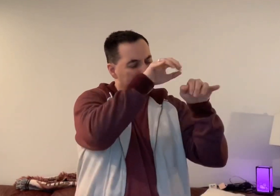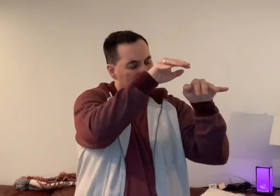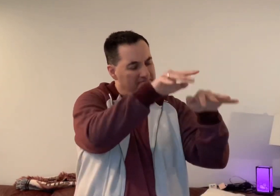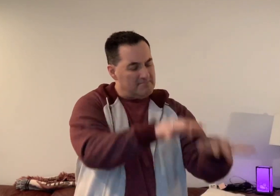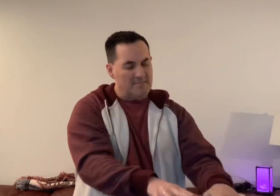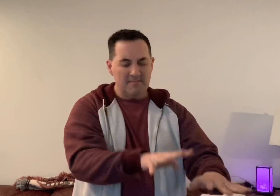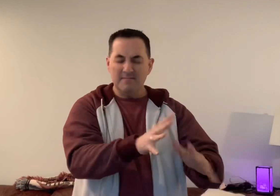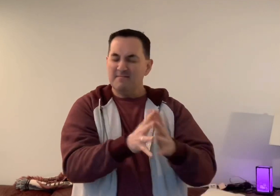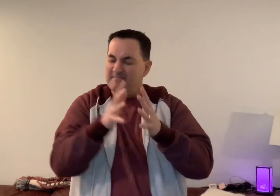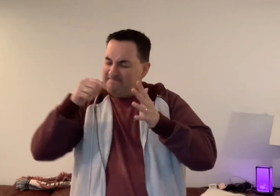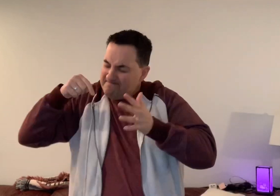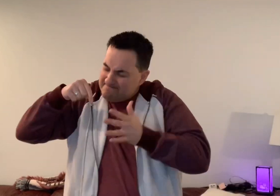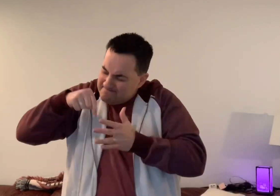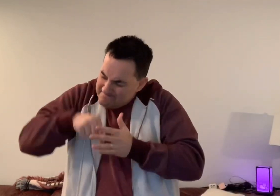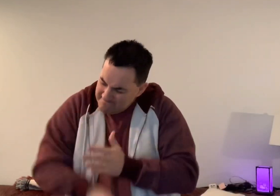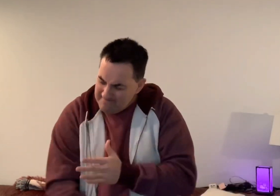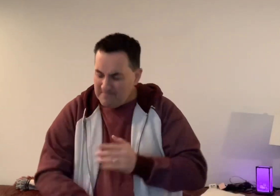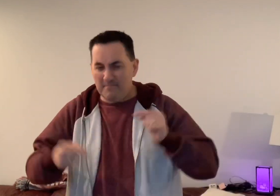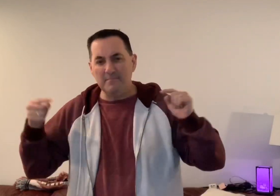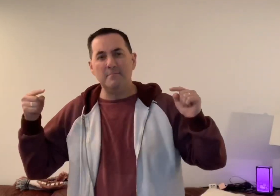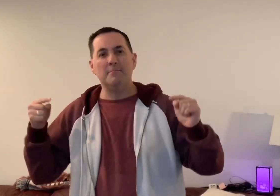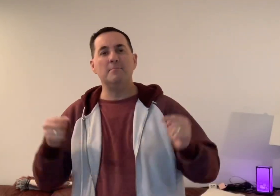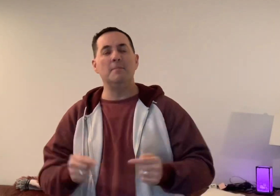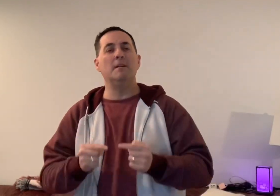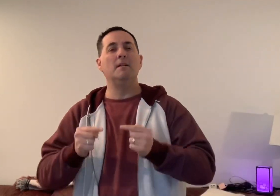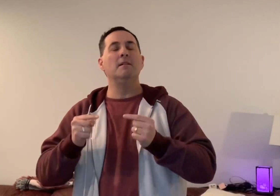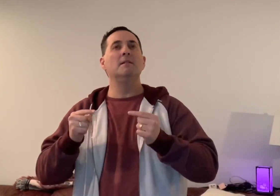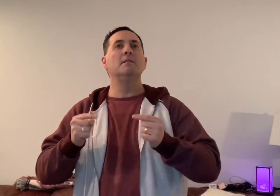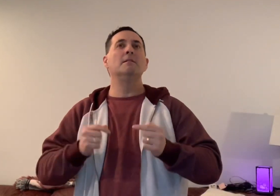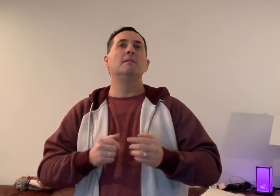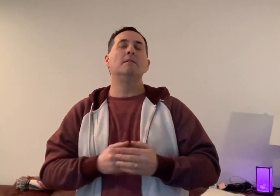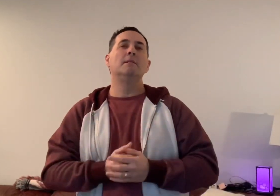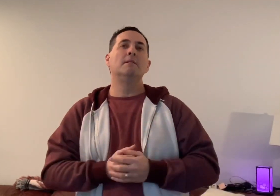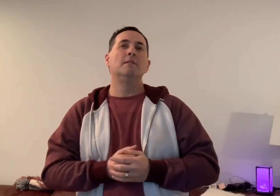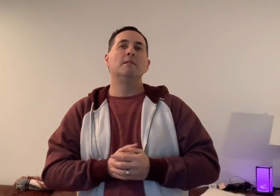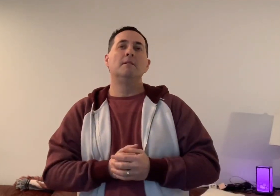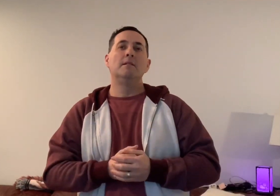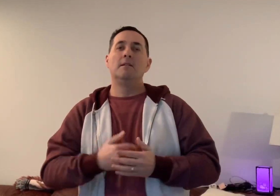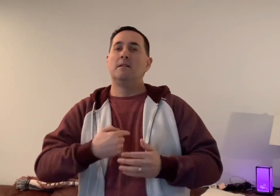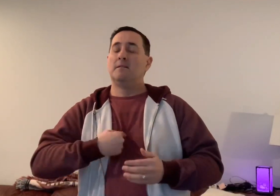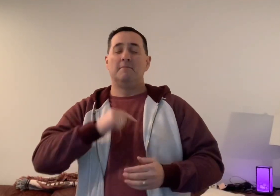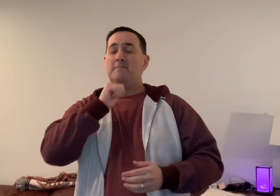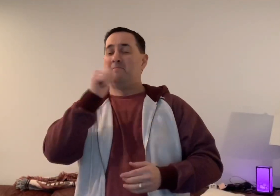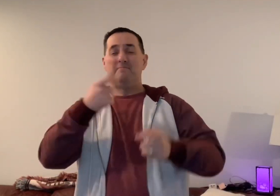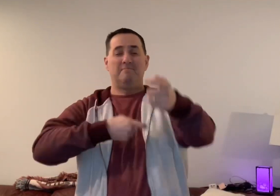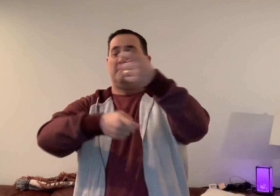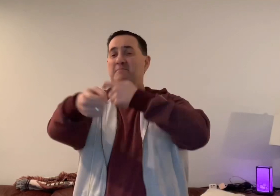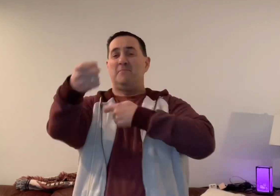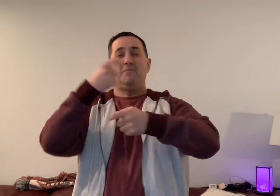deepest pain I wouldn't trade it for